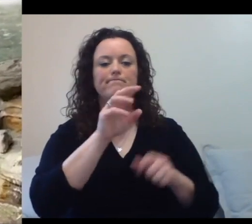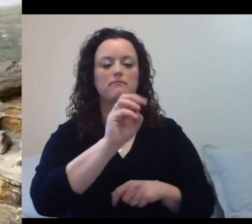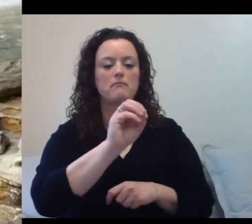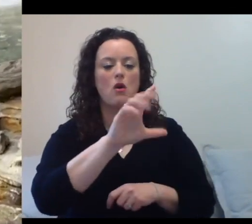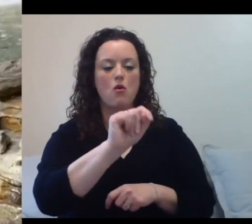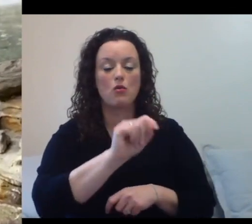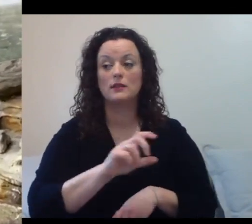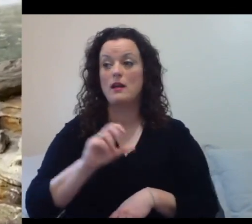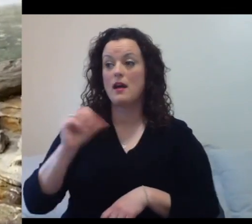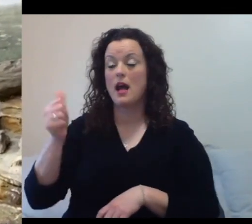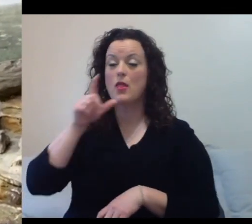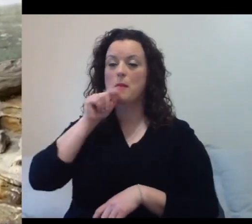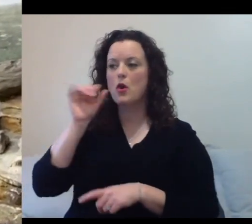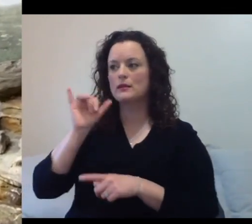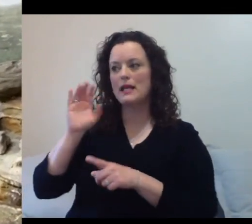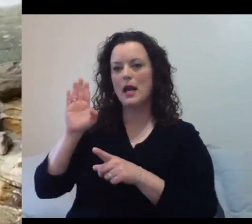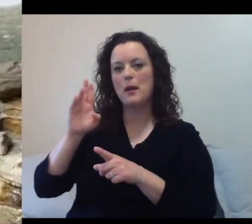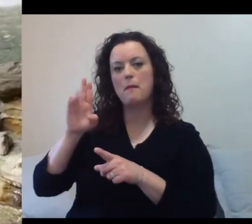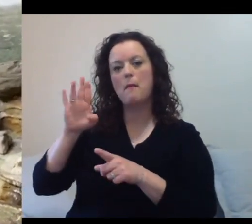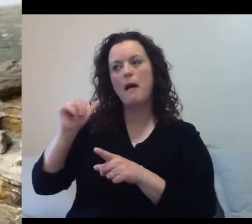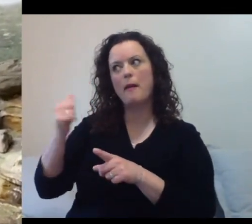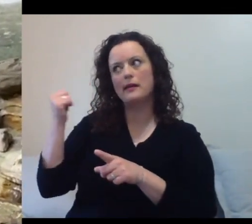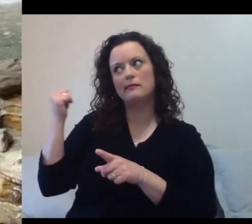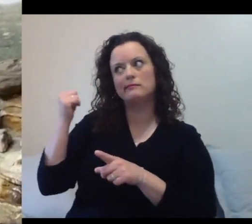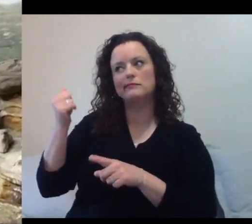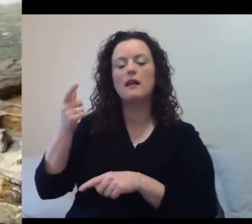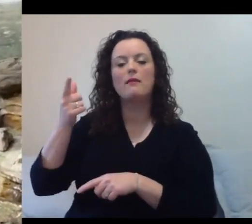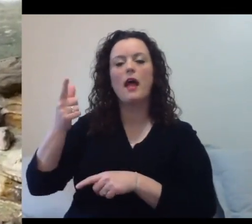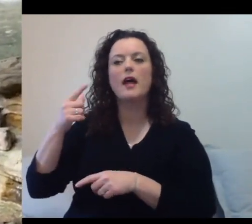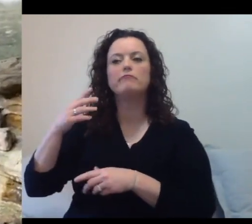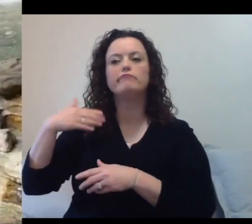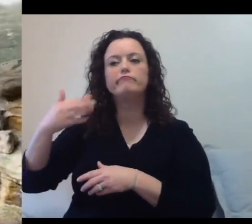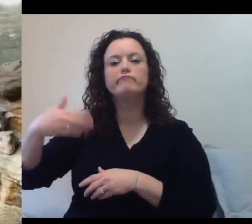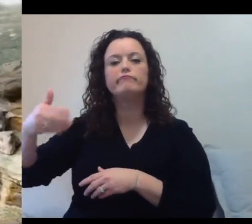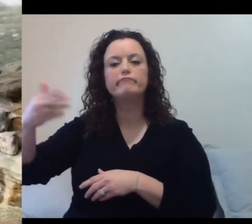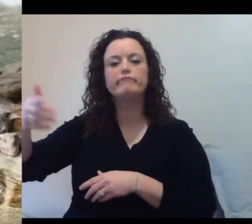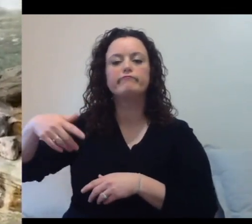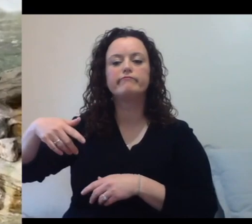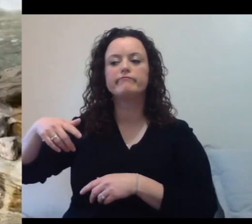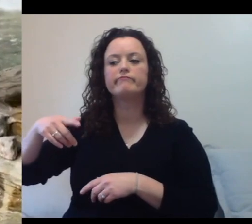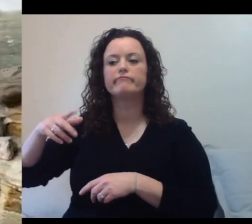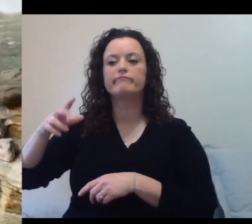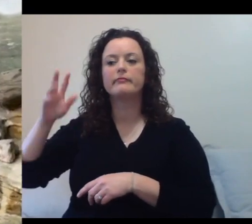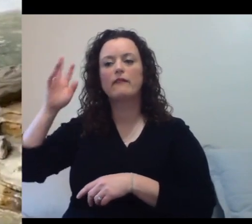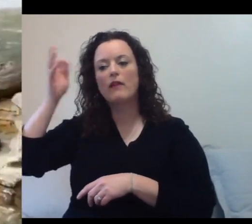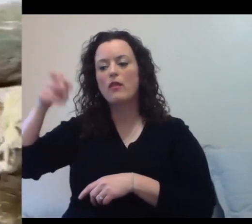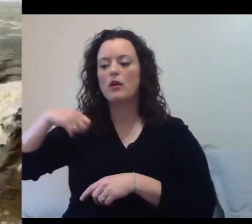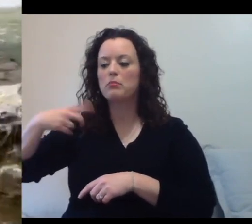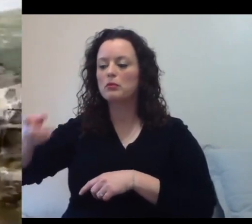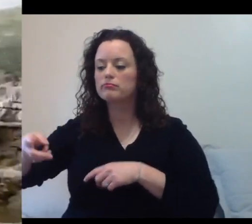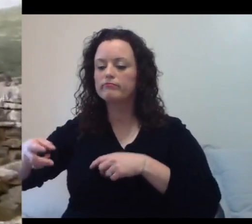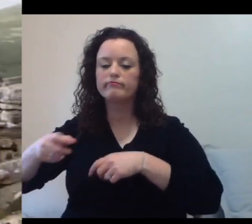time. Penguins do it in a two-week time span. So that's what's going on over there. It's loud again.